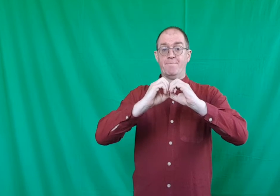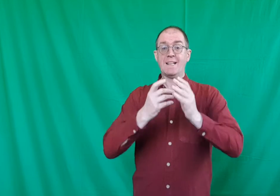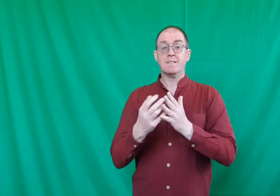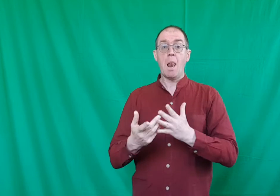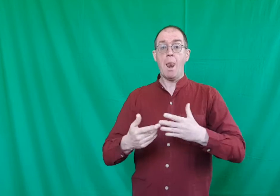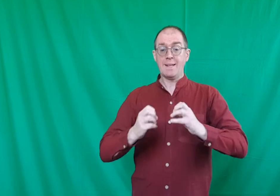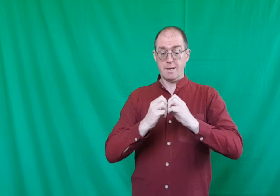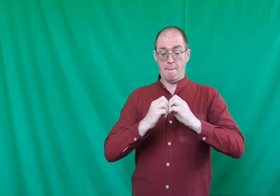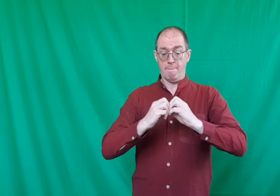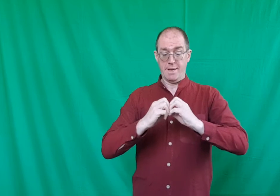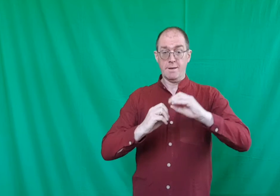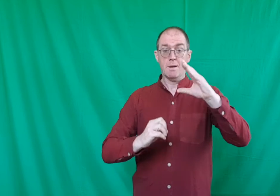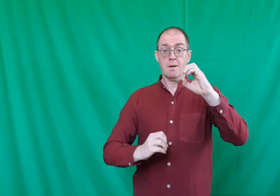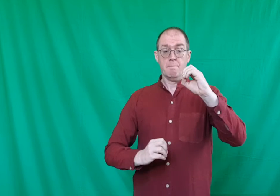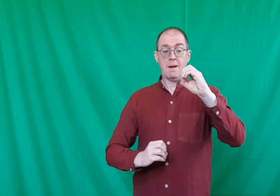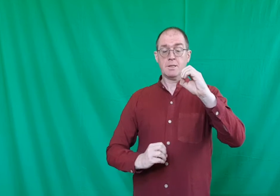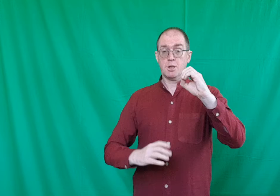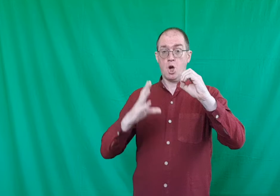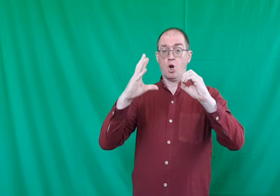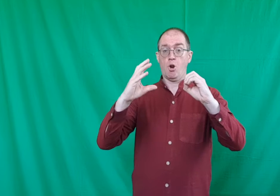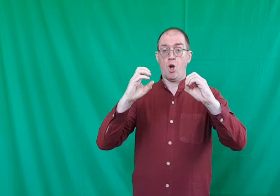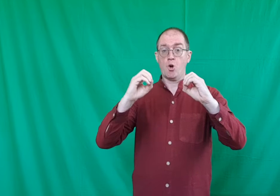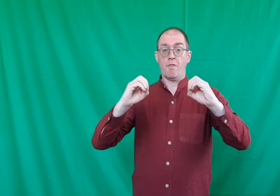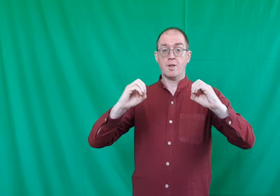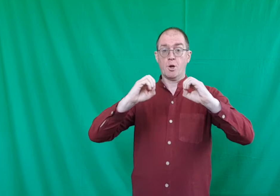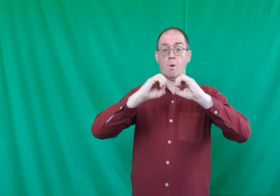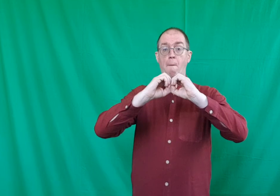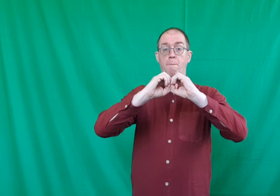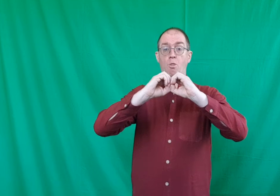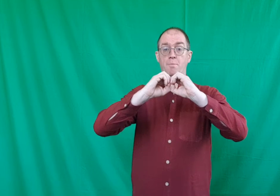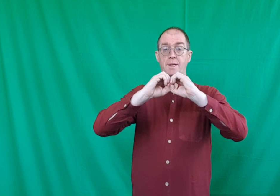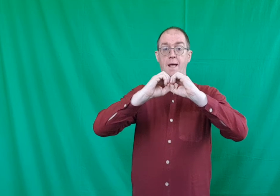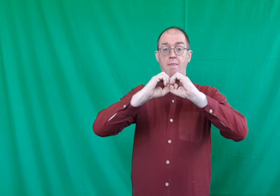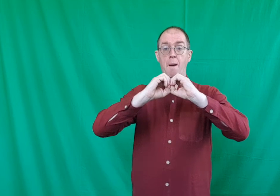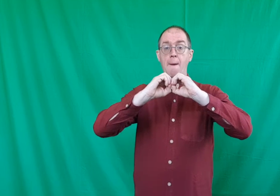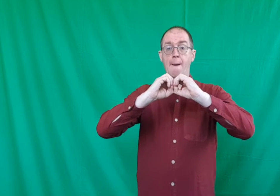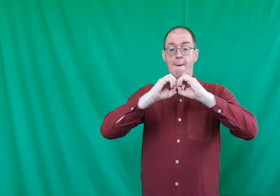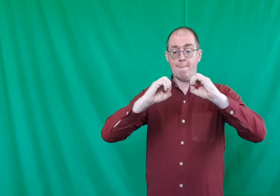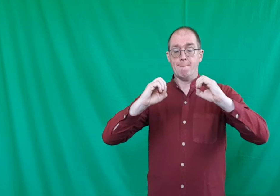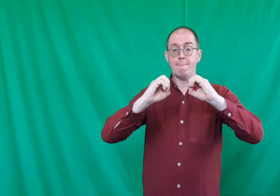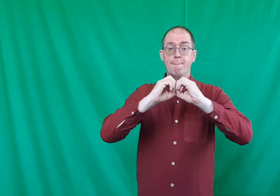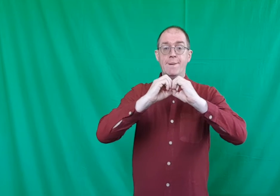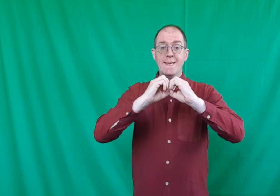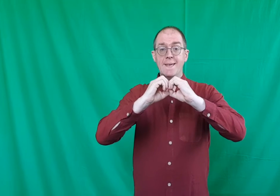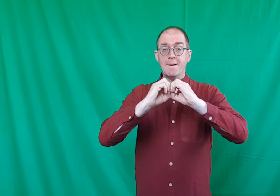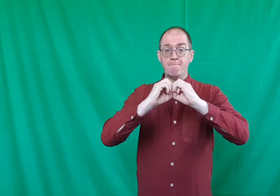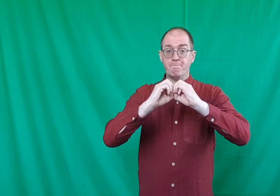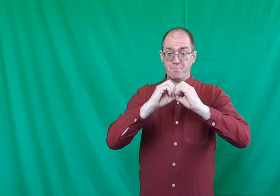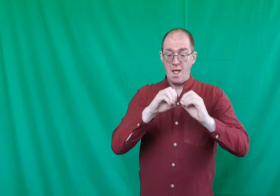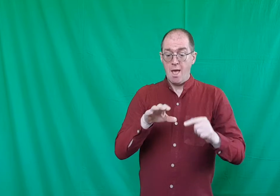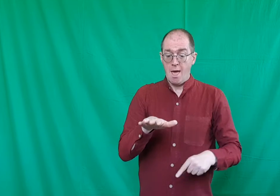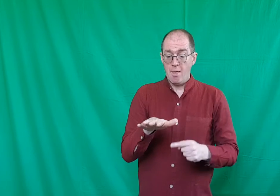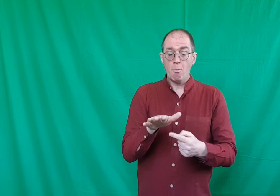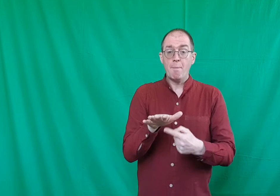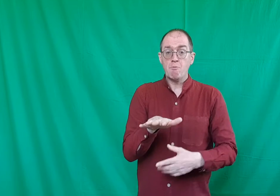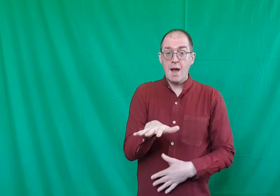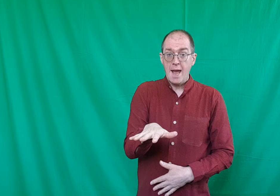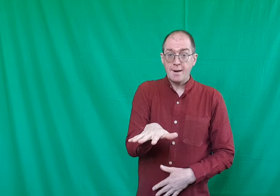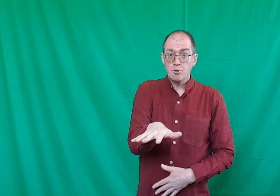That's the letter B. Make a circle, another circle, put them together. B, above my right hand, it